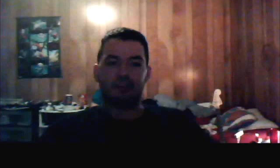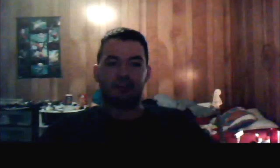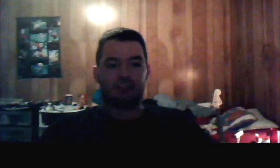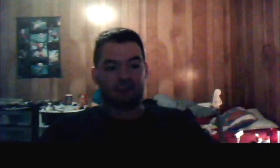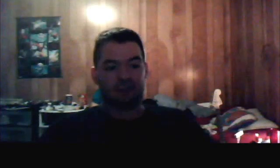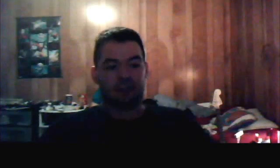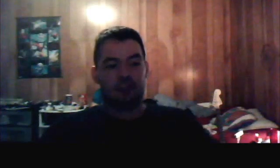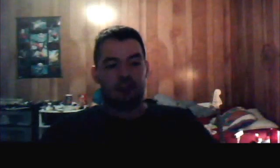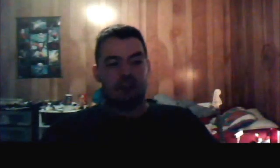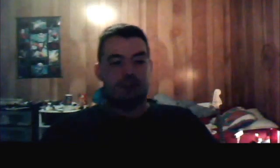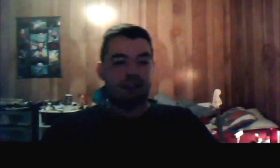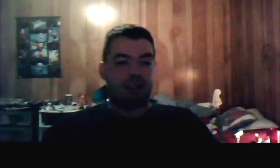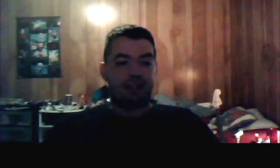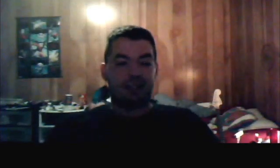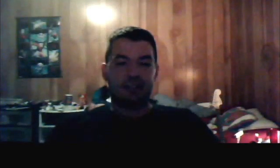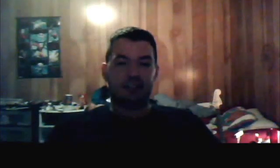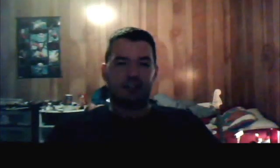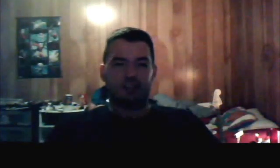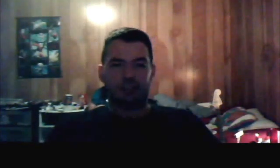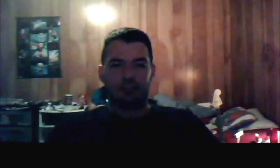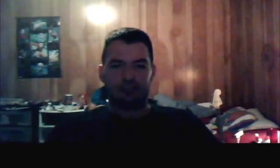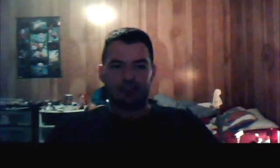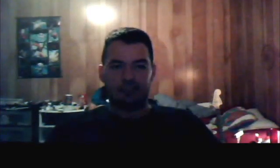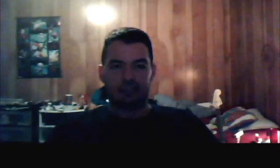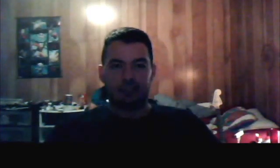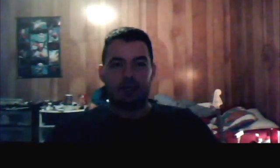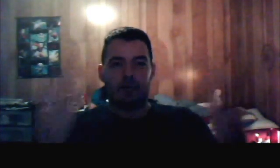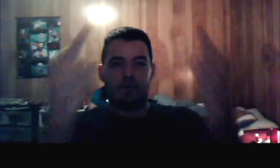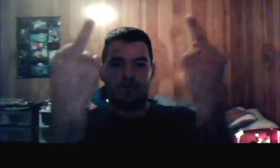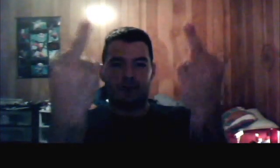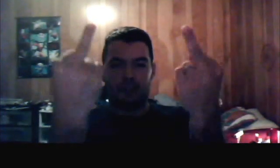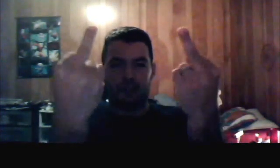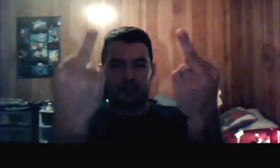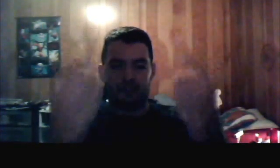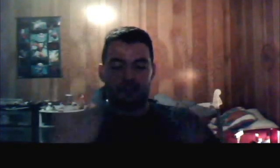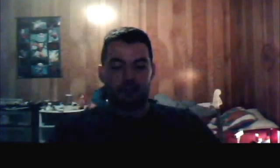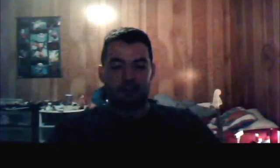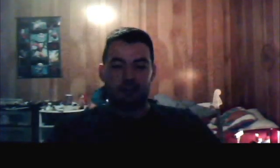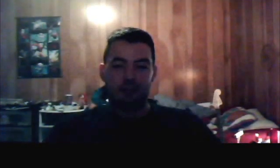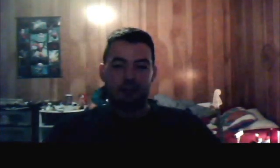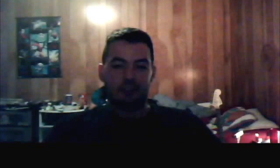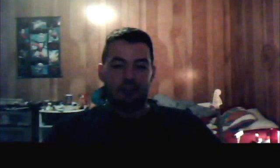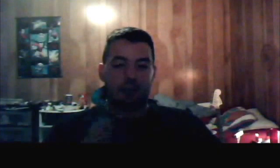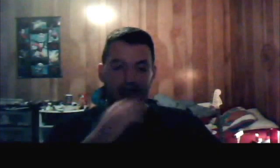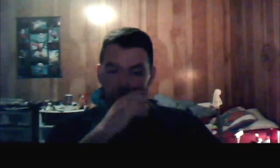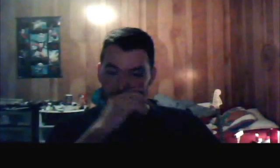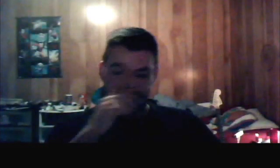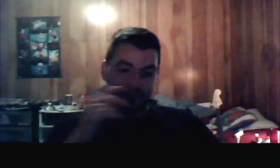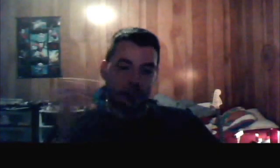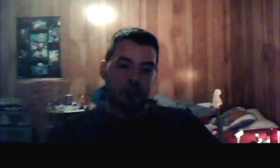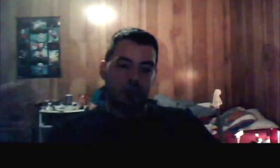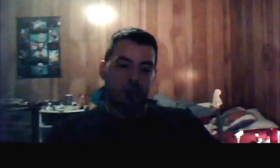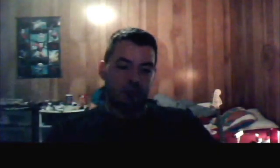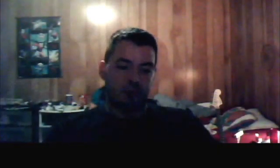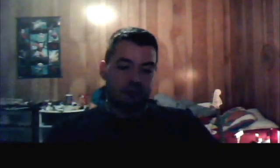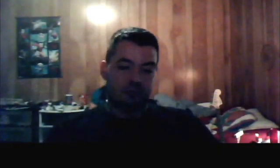shit. Okay, I gotta tell everybody that said that. Fuck you. I thought the movie was original.